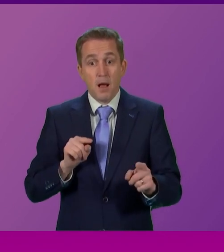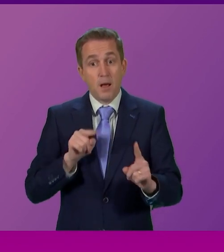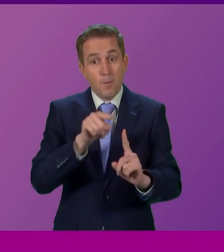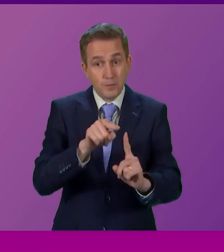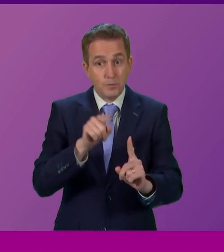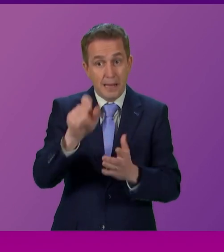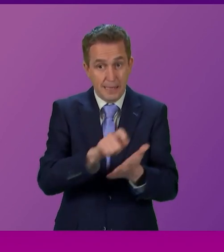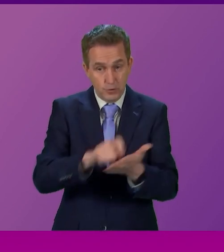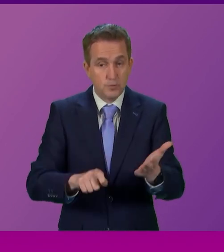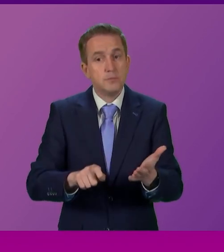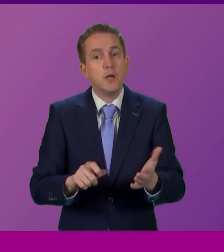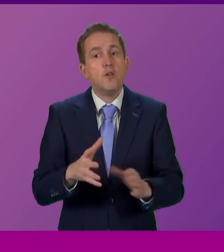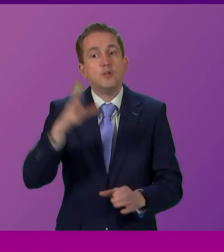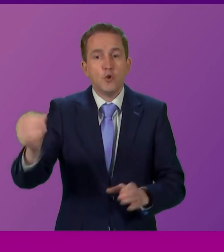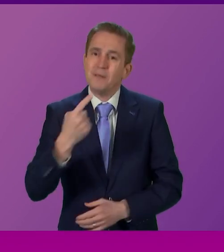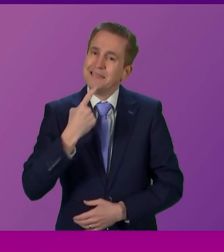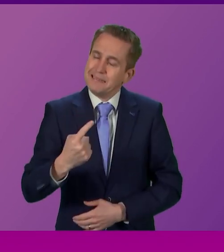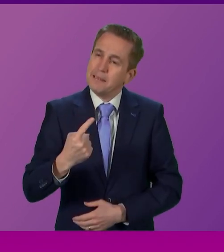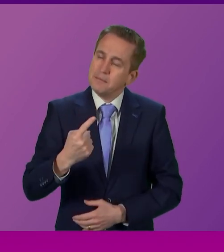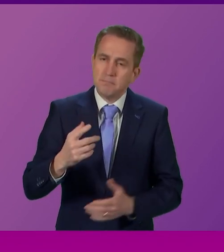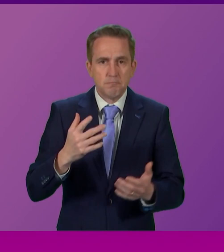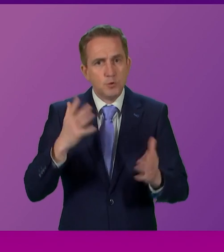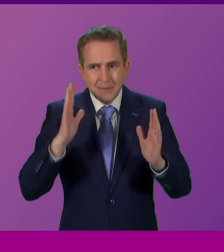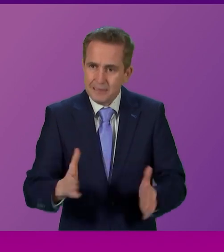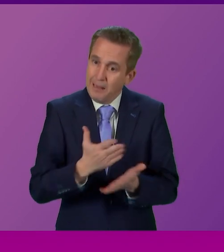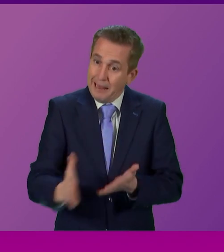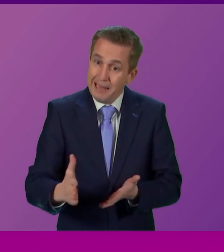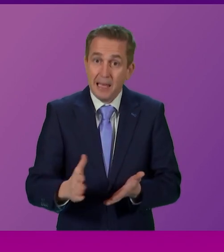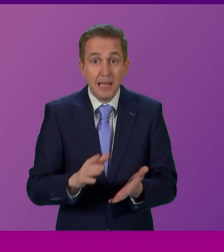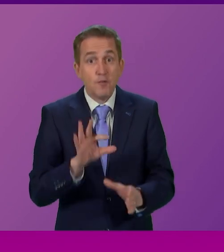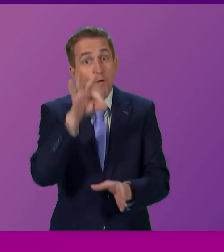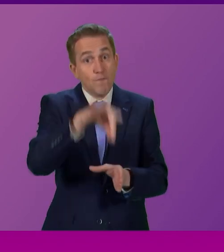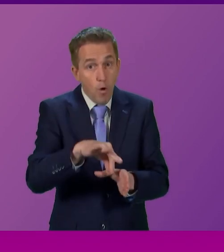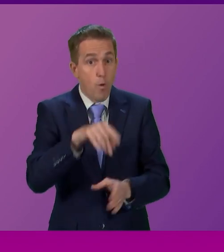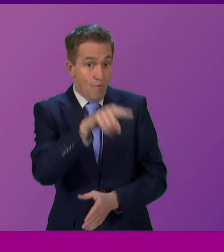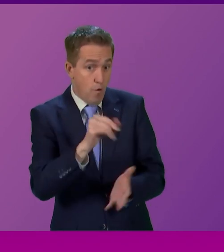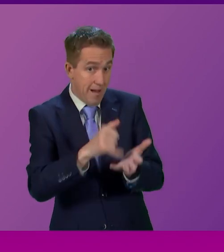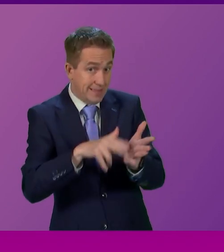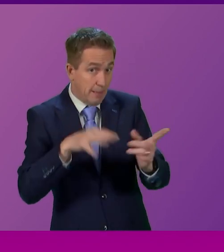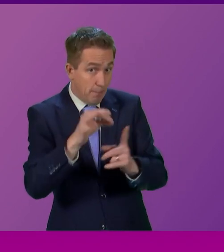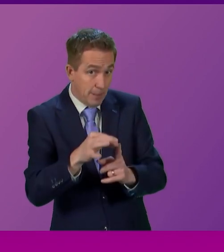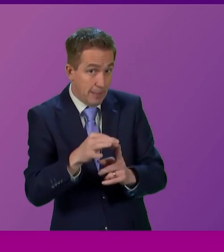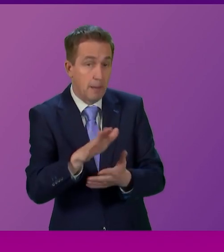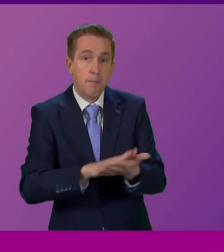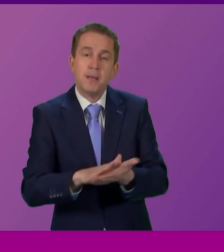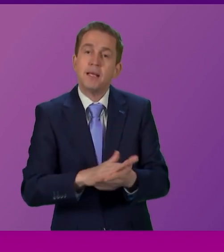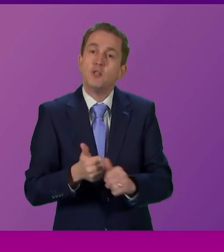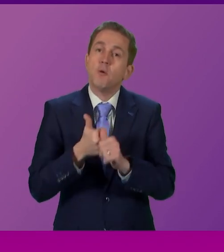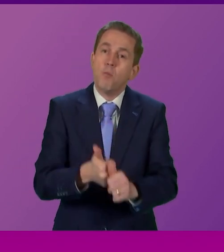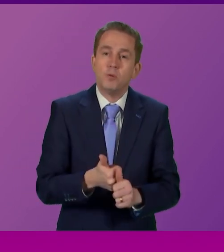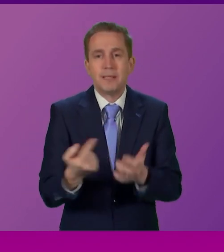that a vote for the SNP is a vote for another